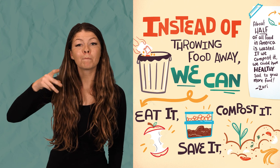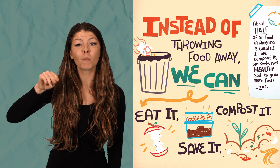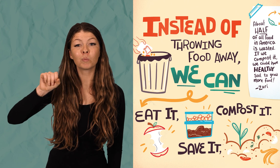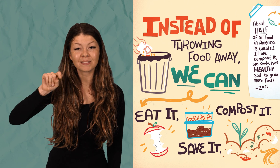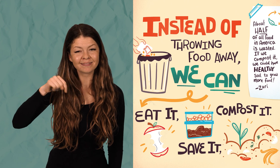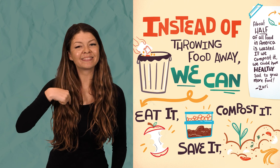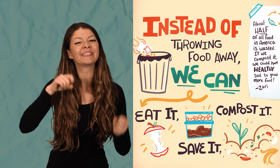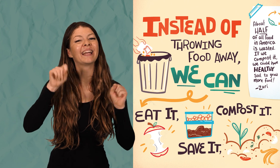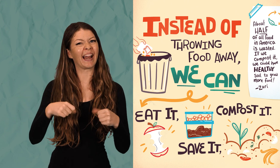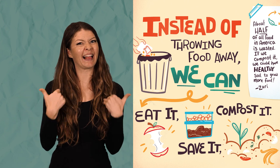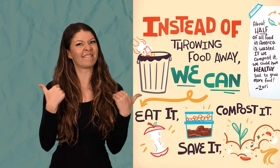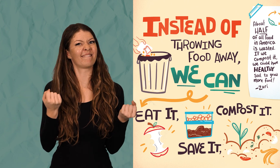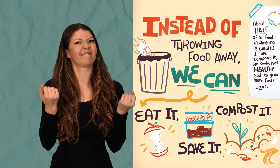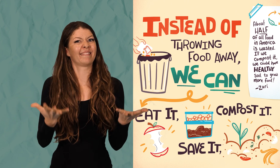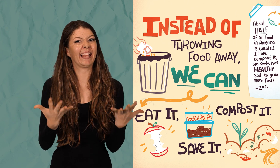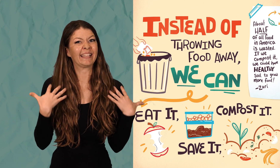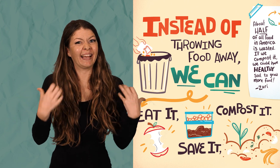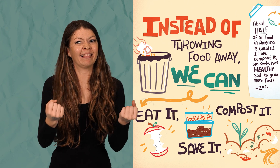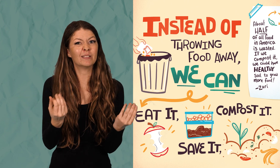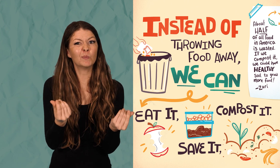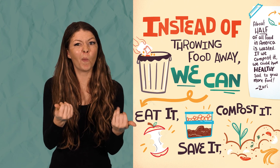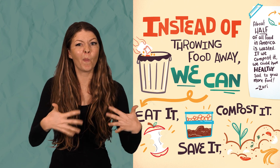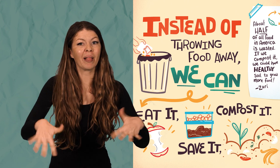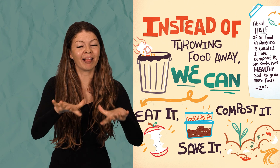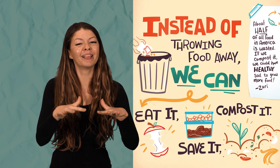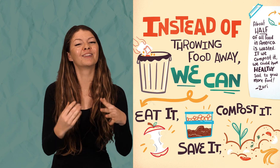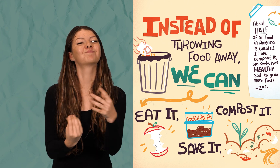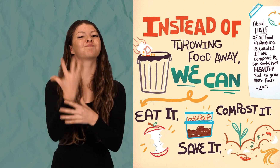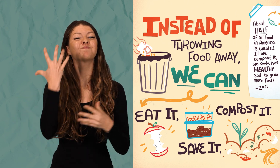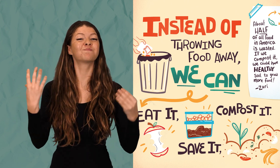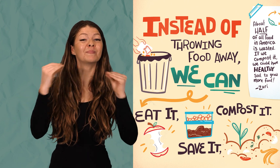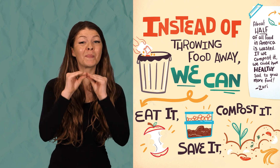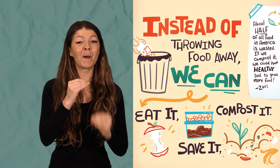have healthy soil to grow more food, says Zari.